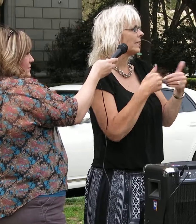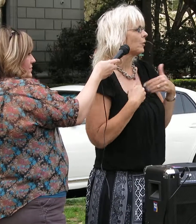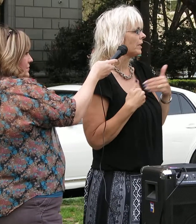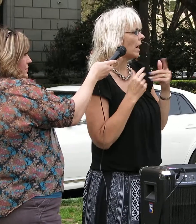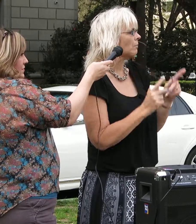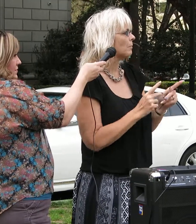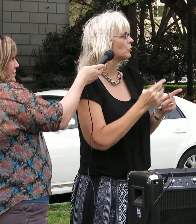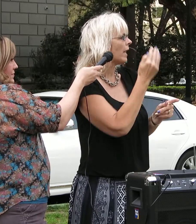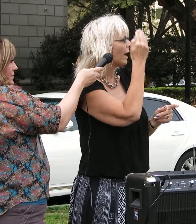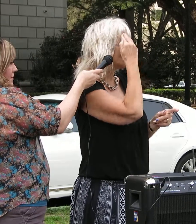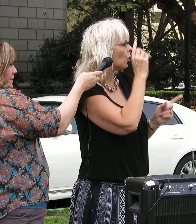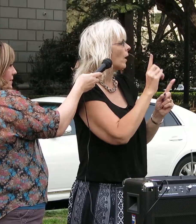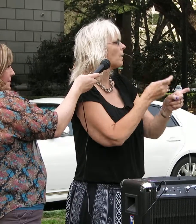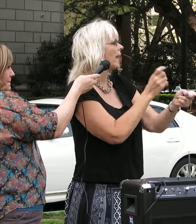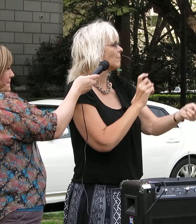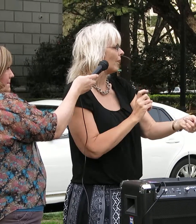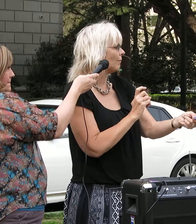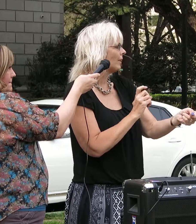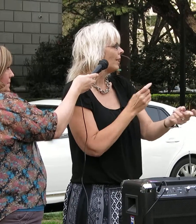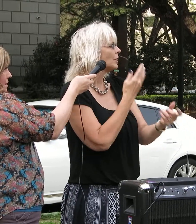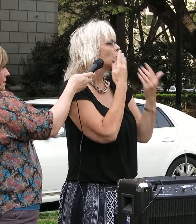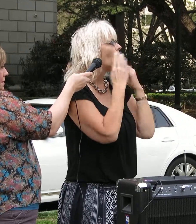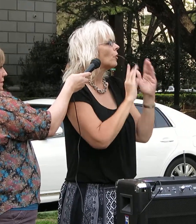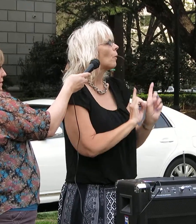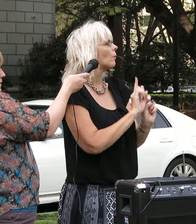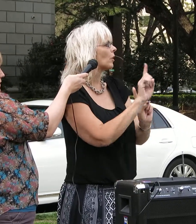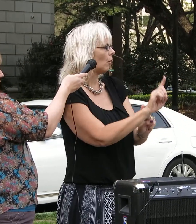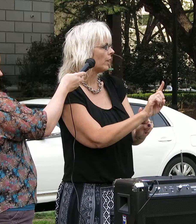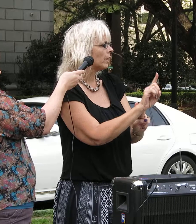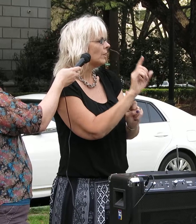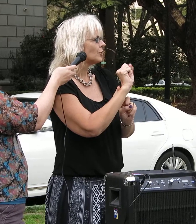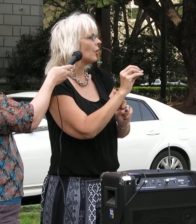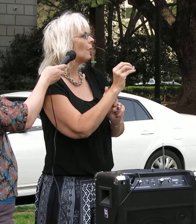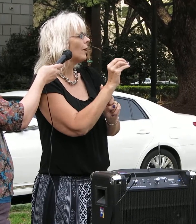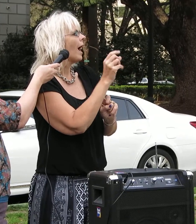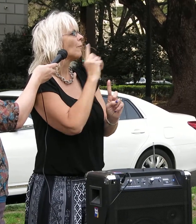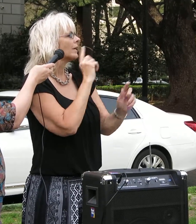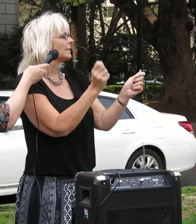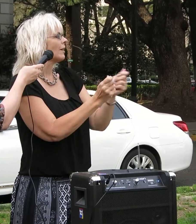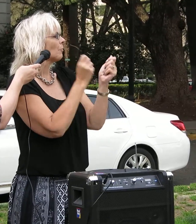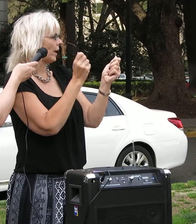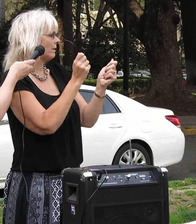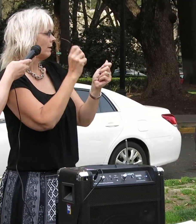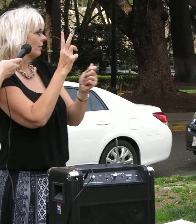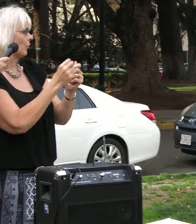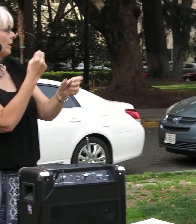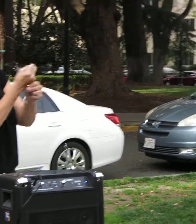see really young people, is we have to know where we came from. Because we won't know where we're going. So, I want to celebrate 30 years